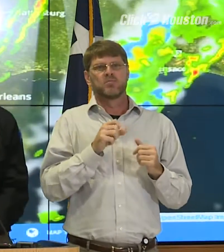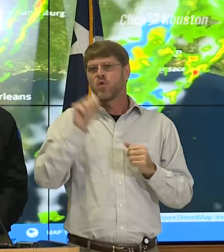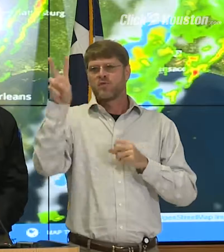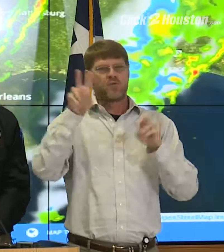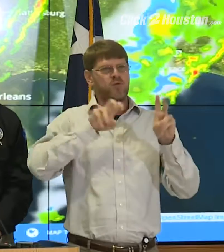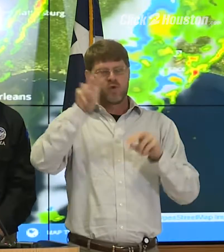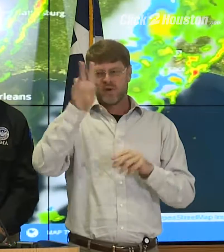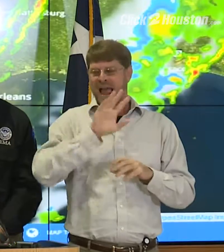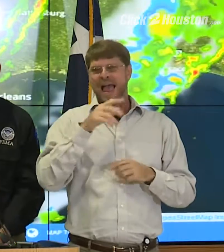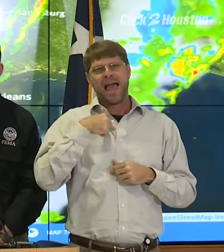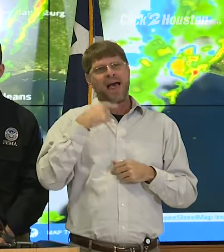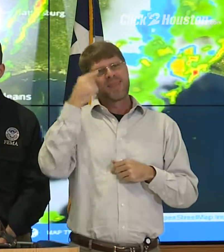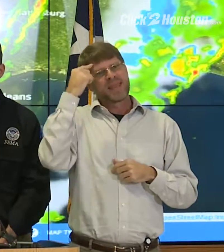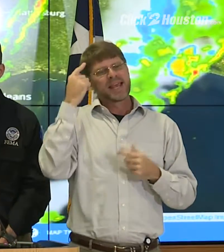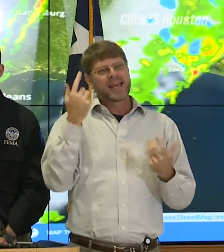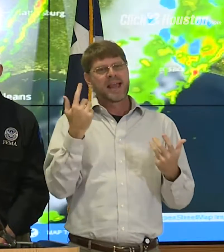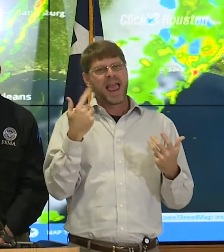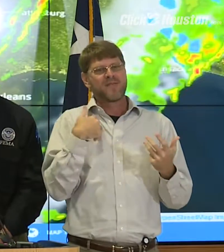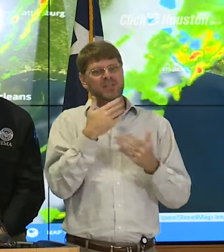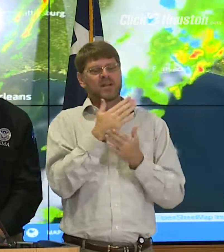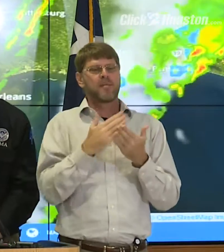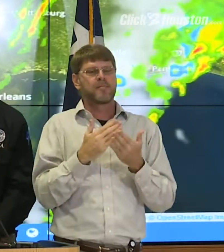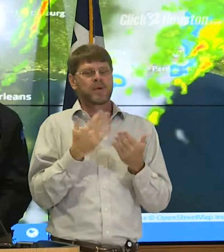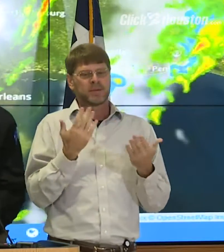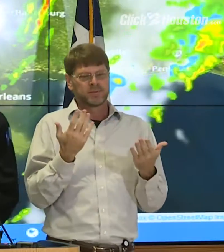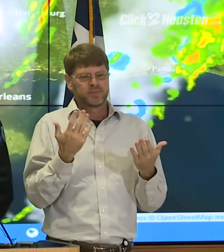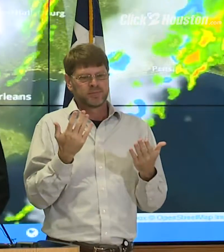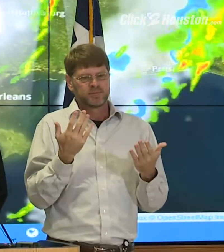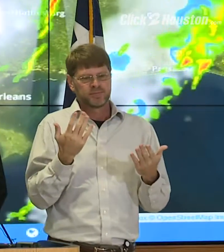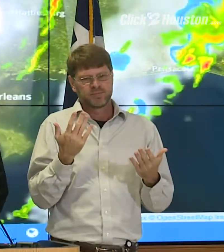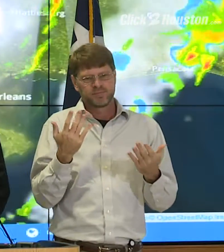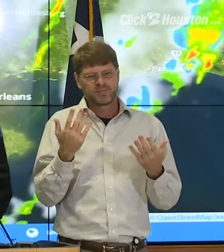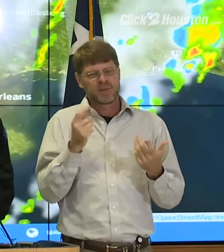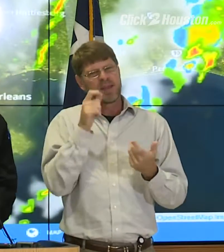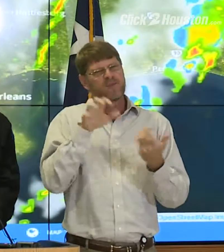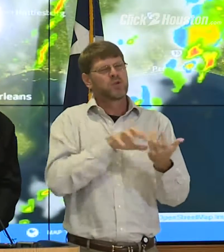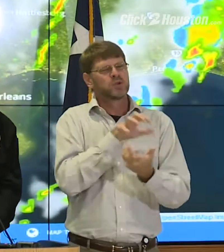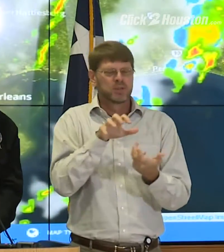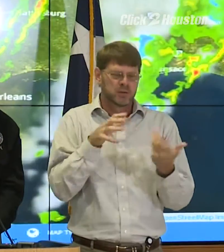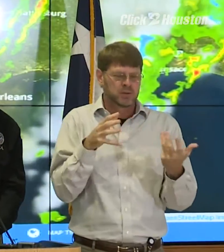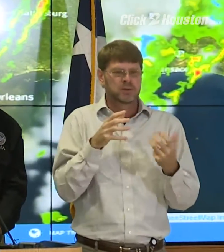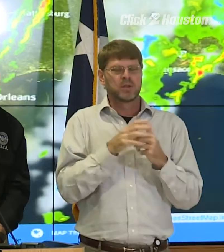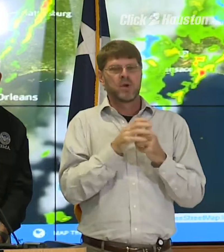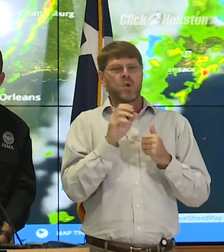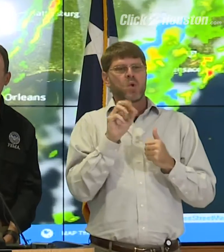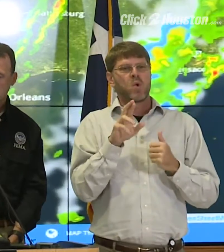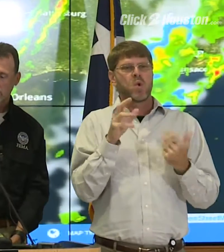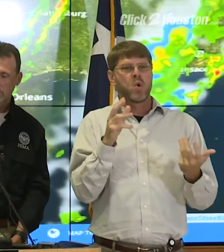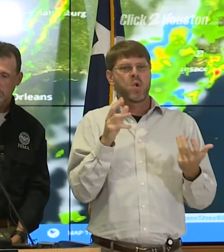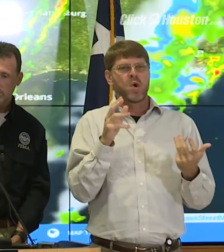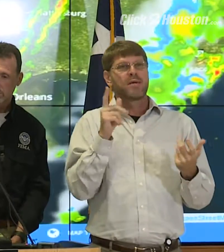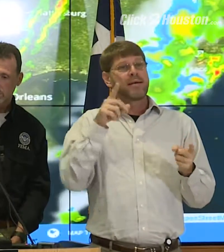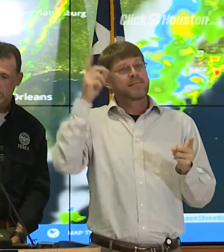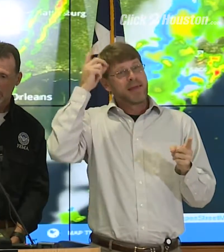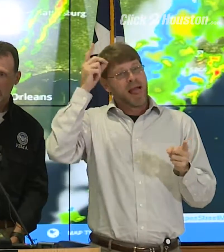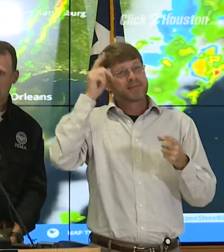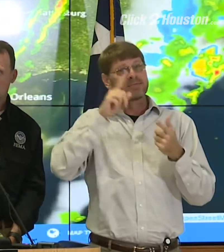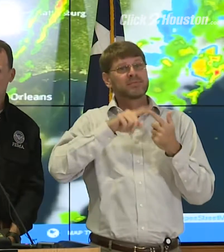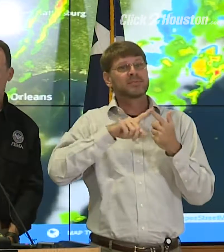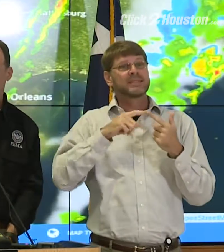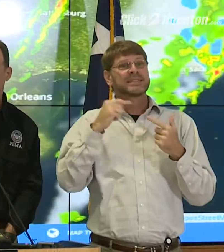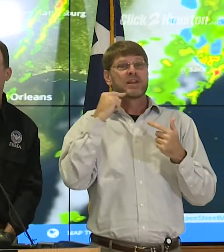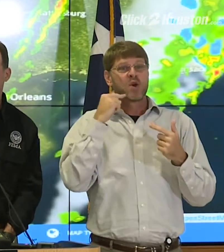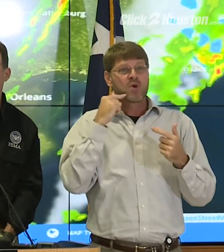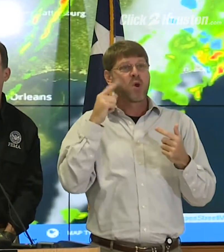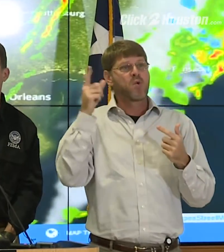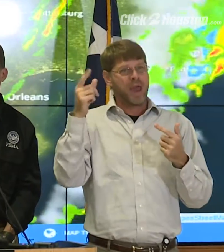I think there's a little bit of confusion might be the right word. Dallas and San Antonio